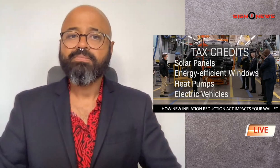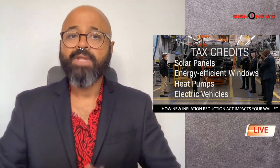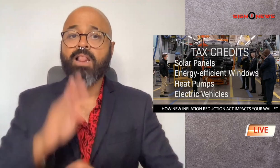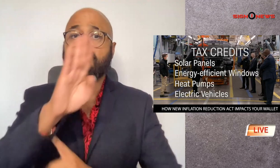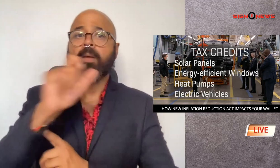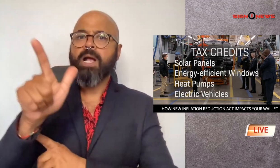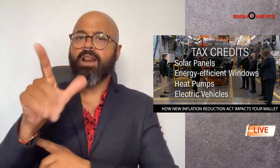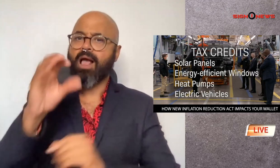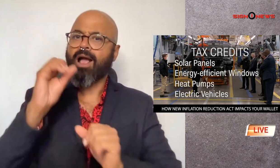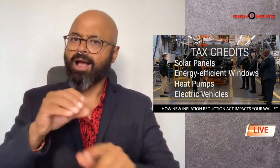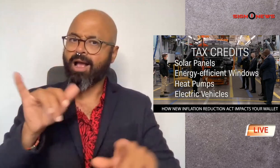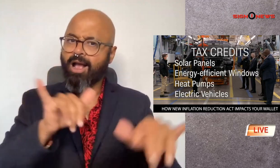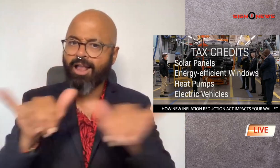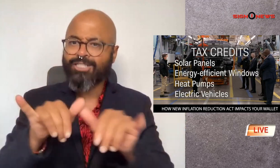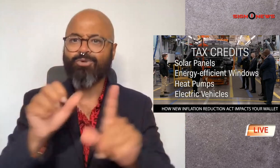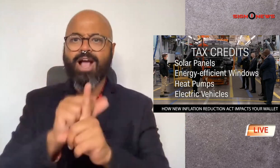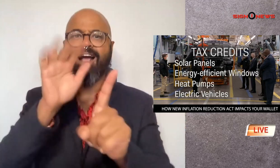the bill also affects health care